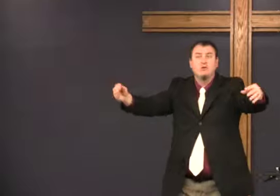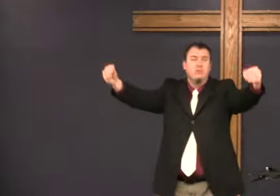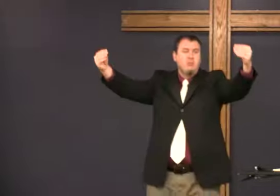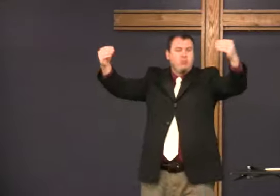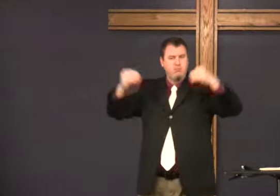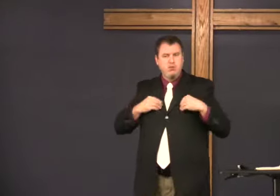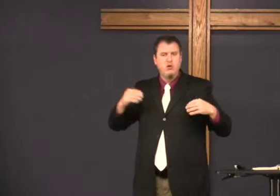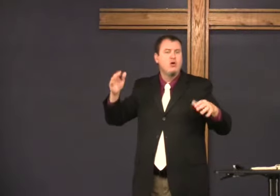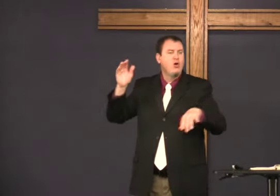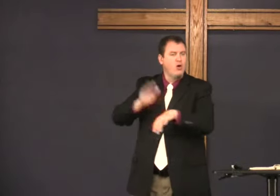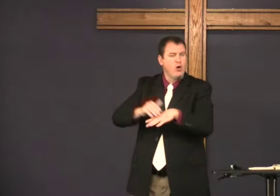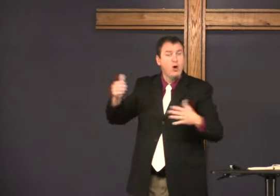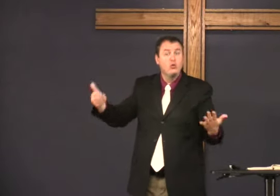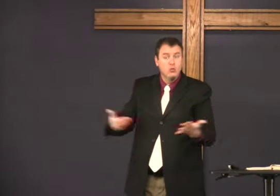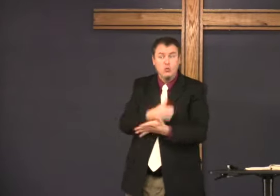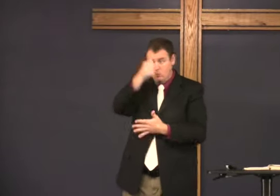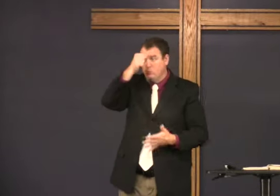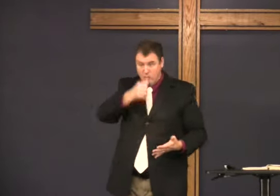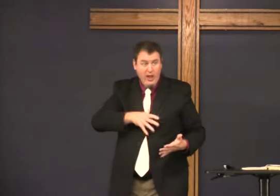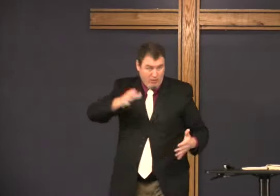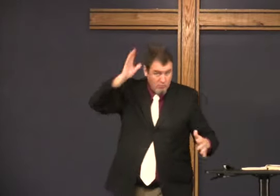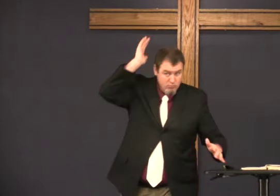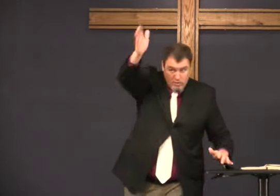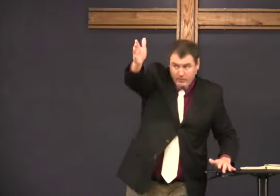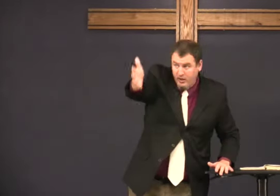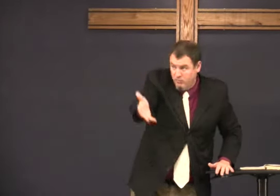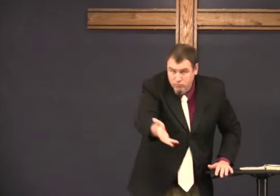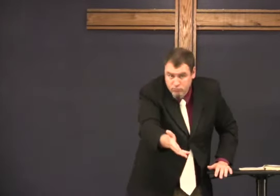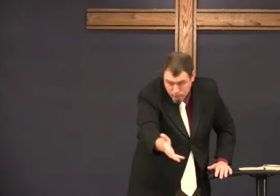you never get a child of church. Put on the new man. Amen.